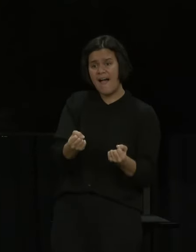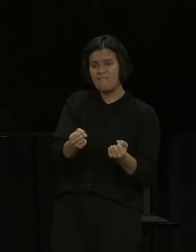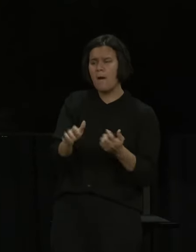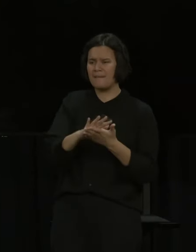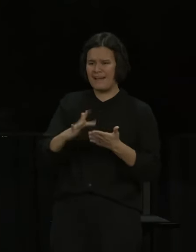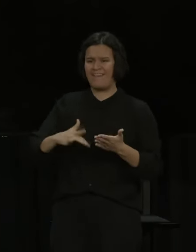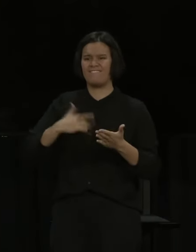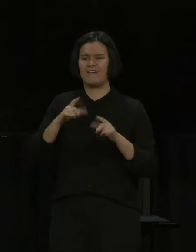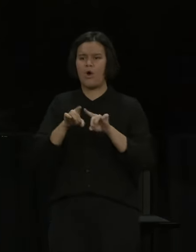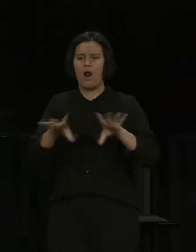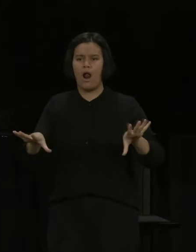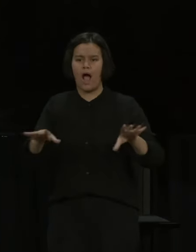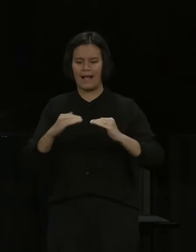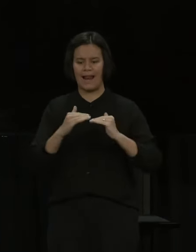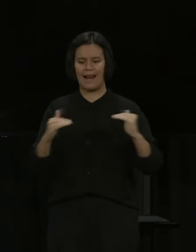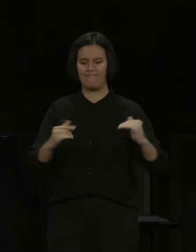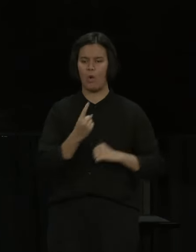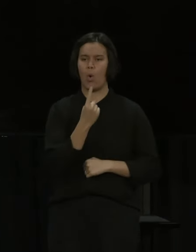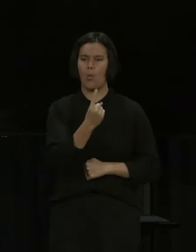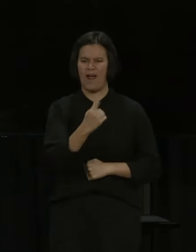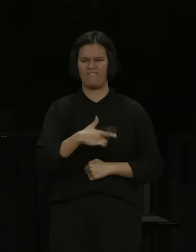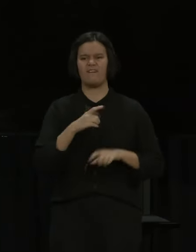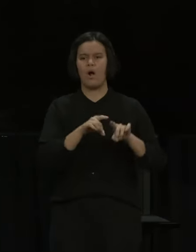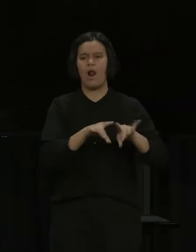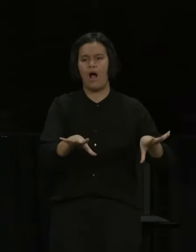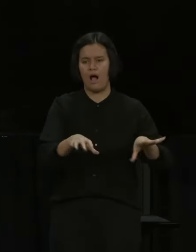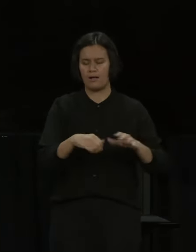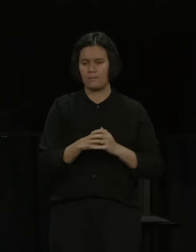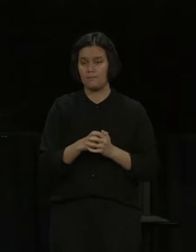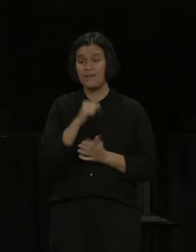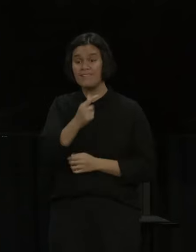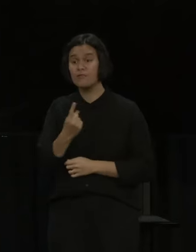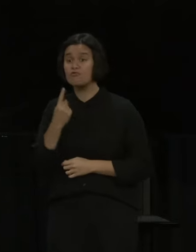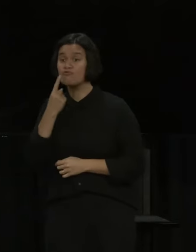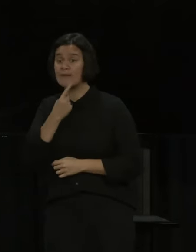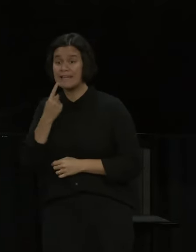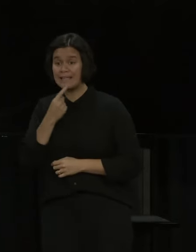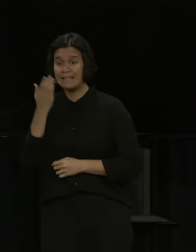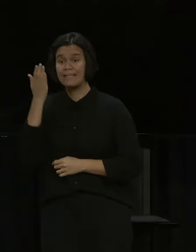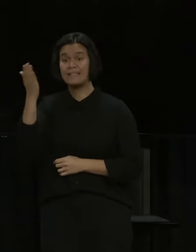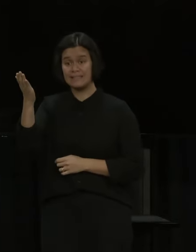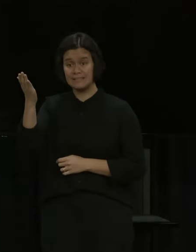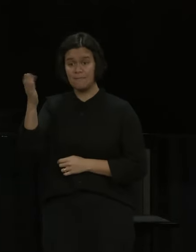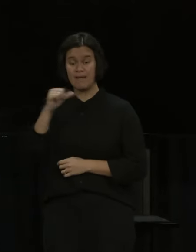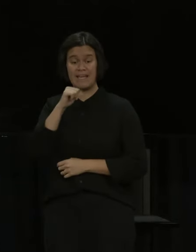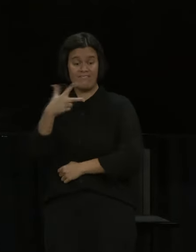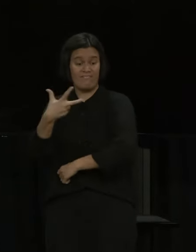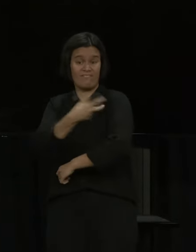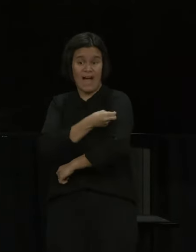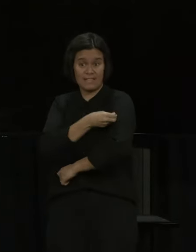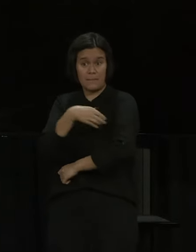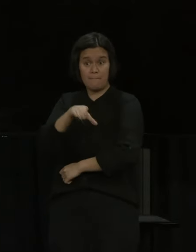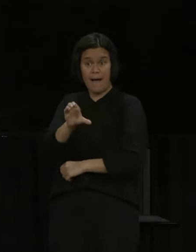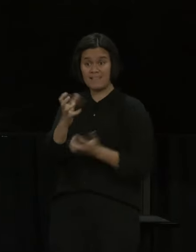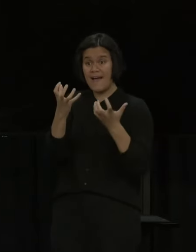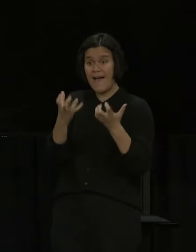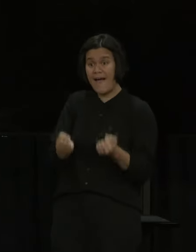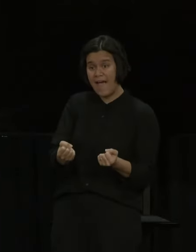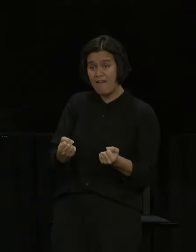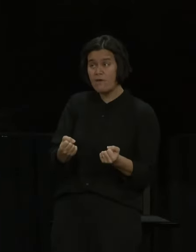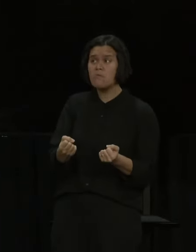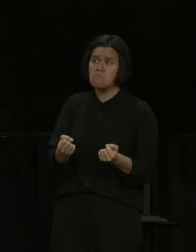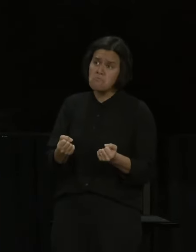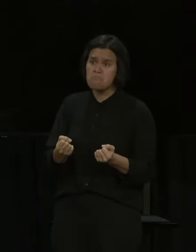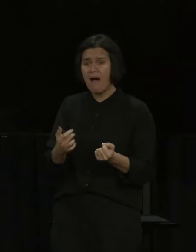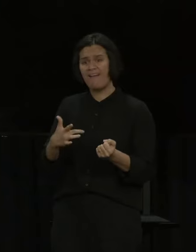Red will be a bit more restrictive. Vaccinated people with a MyVaccine pass who are currently at alert level 3 will enjoy